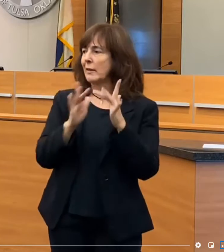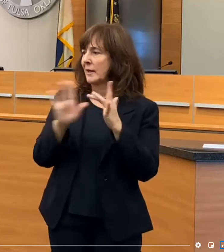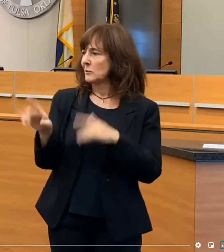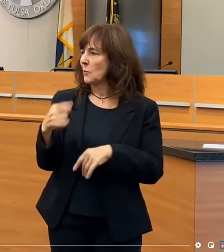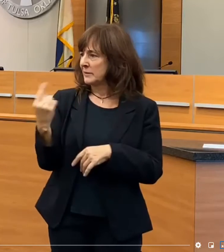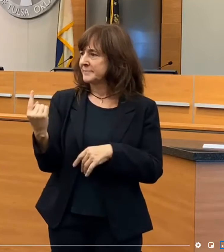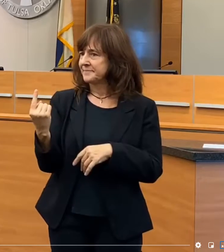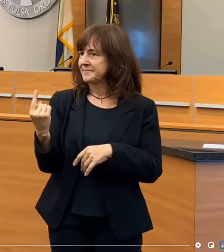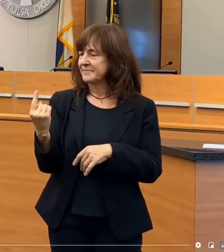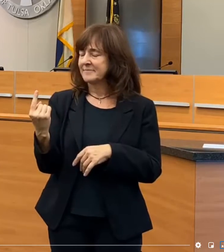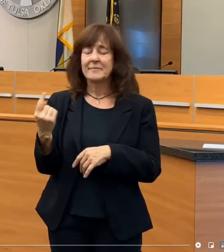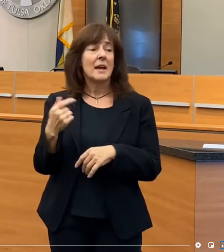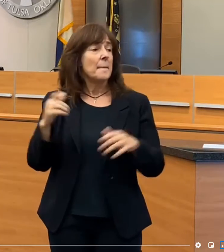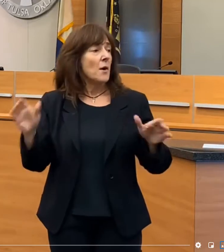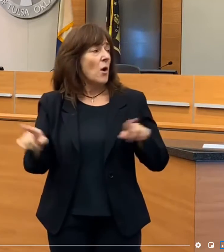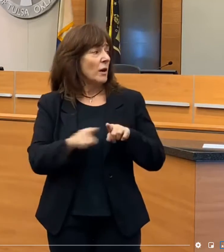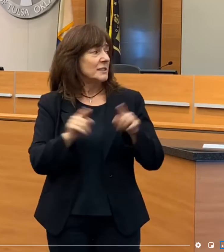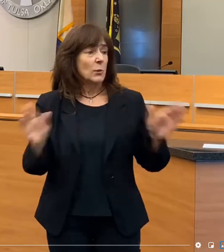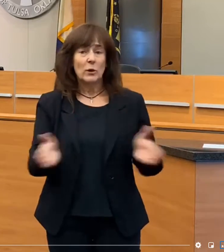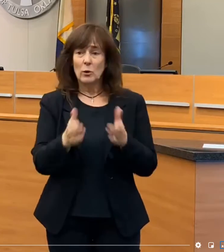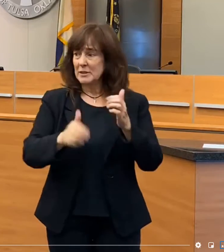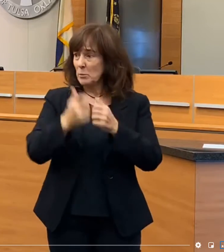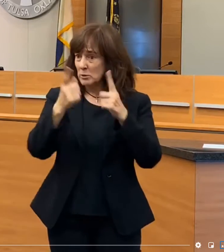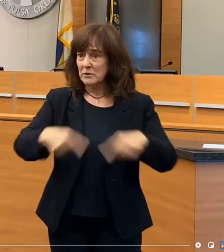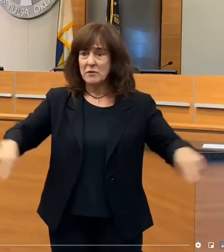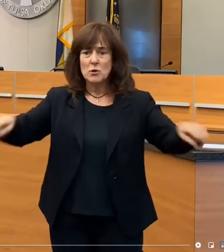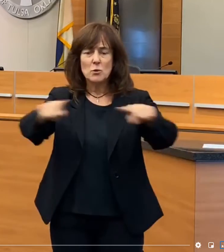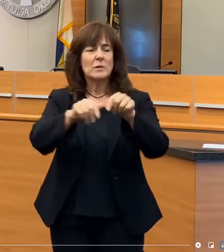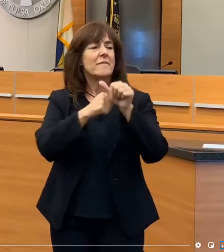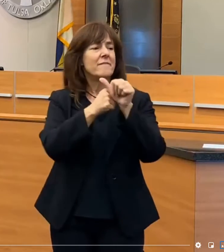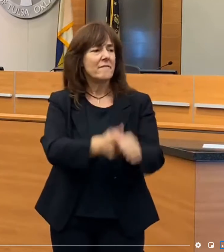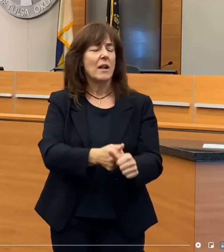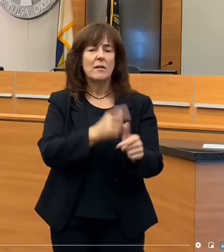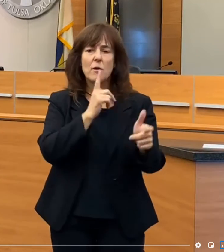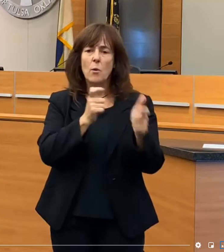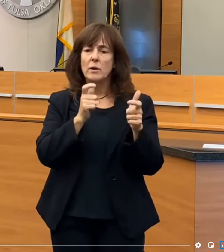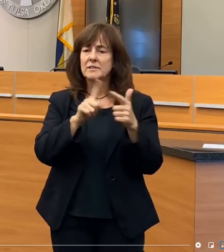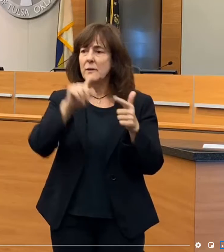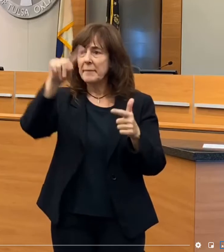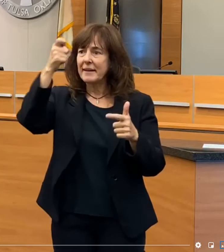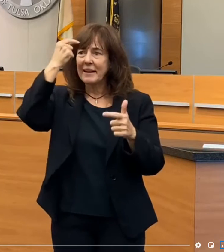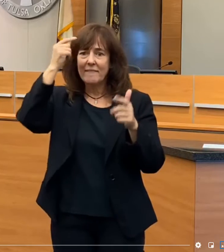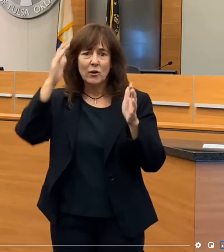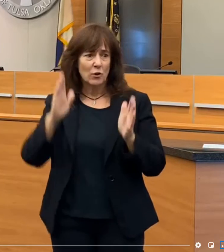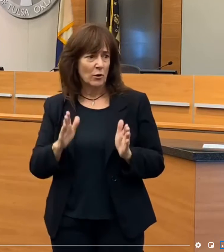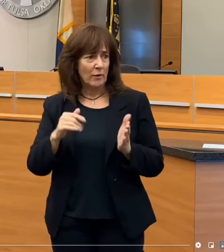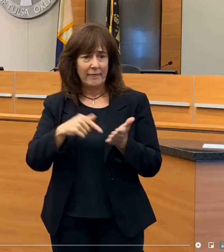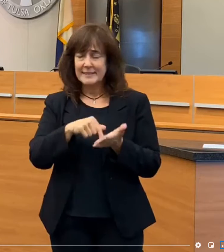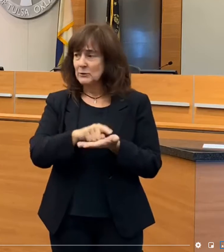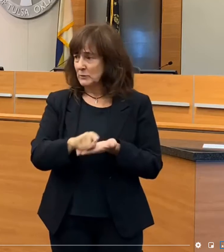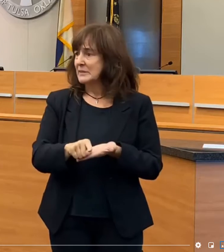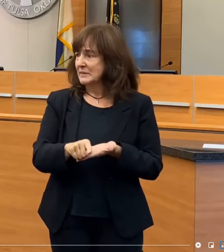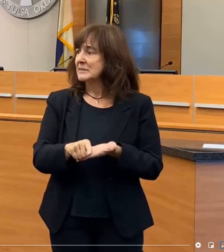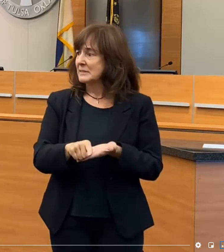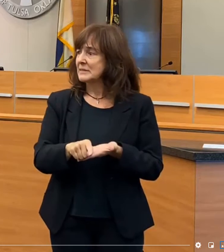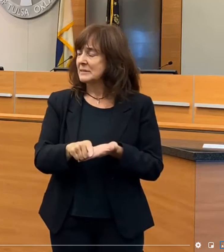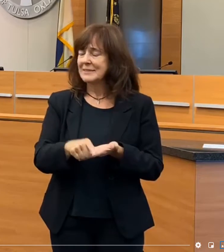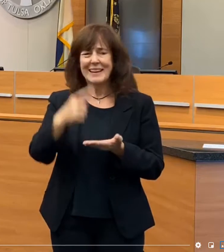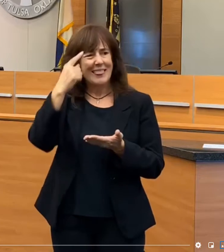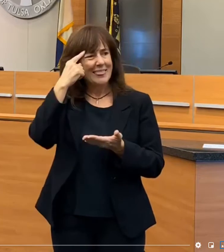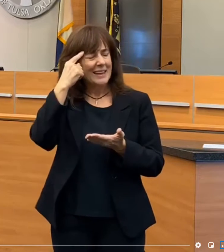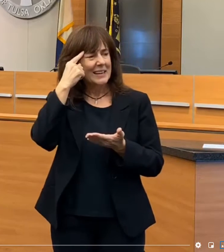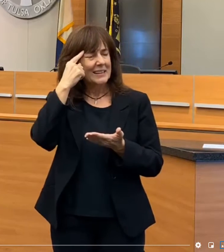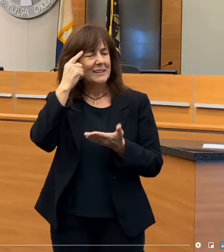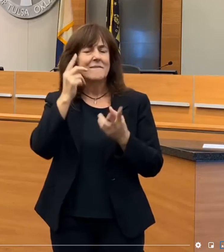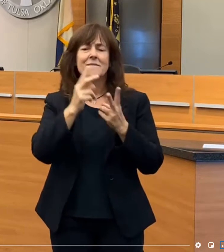I would also encourage all of us to follow the orders that the governor issued this week. I think it's